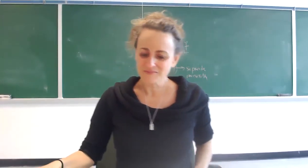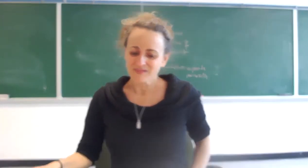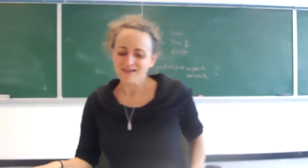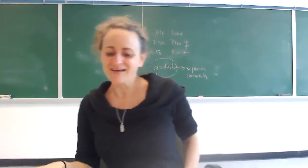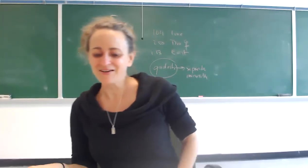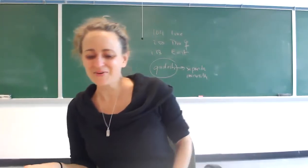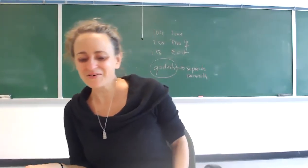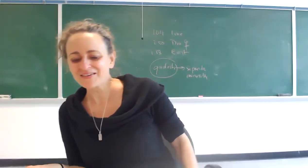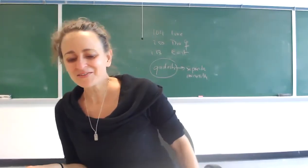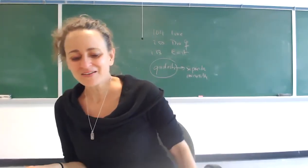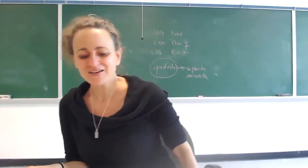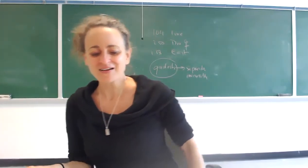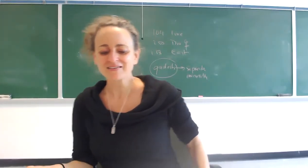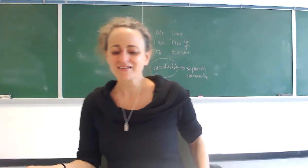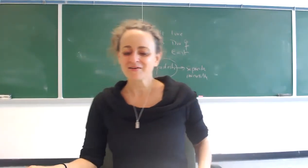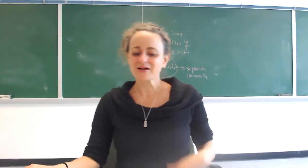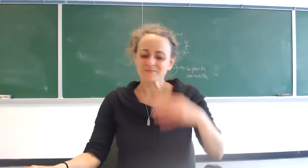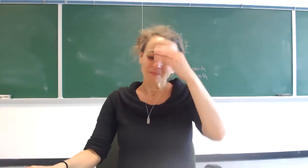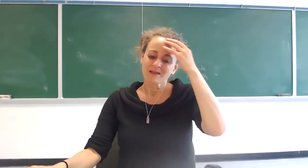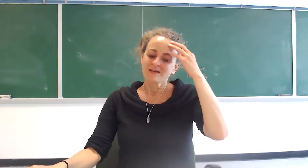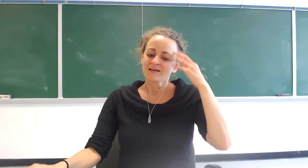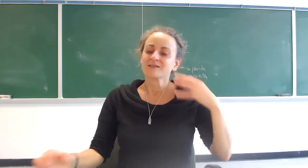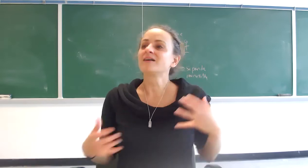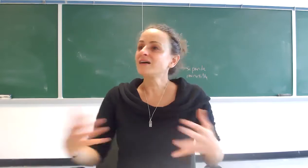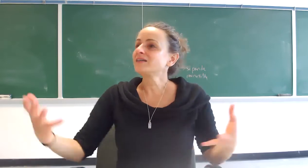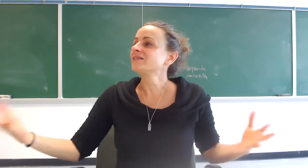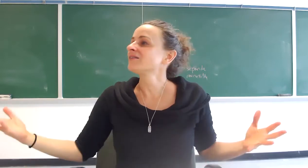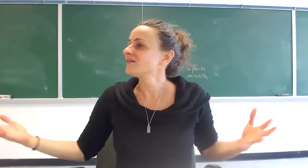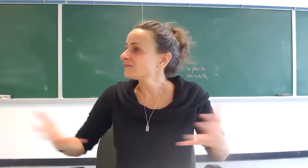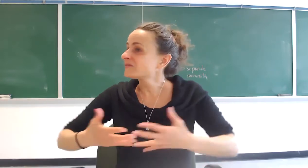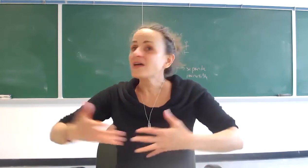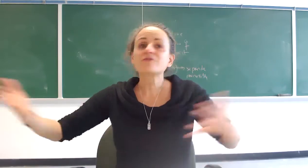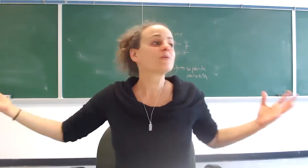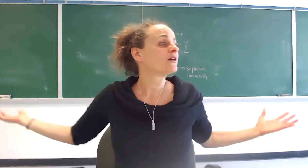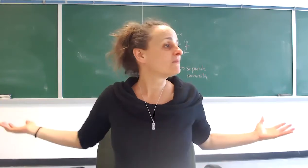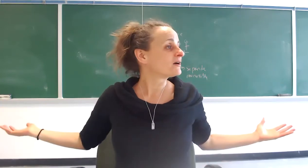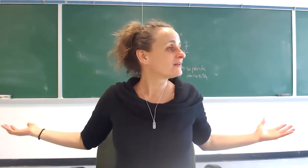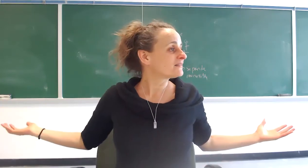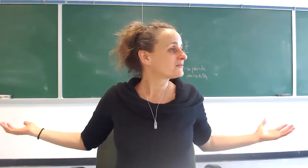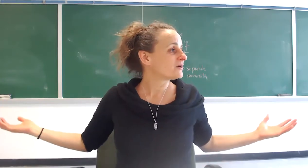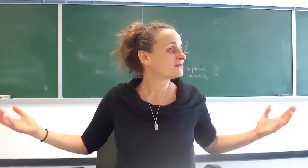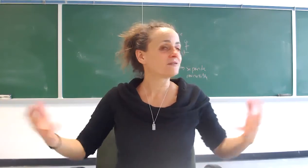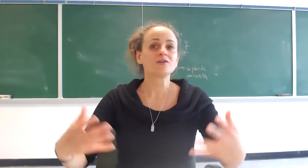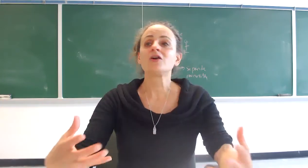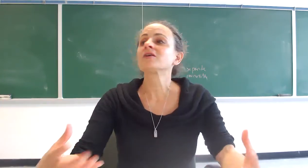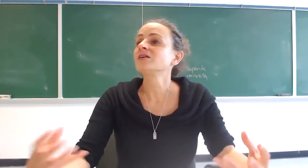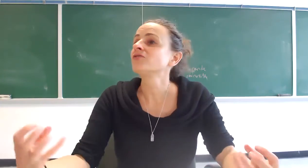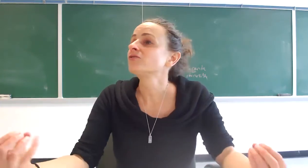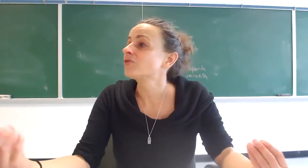where was god during the holocaust right god is was everywhere among us right longing to for